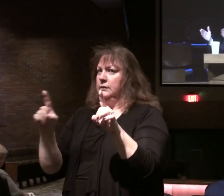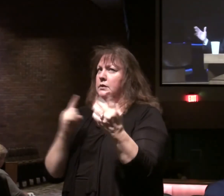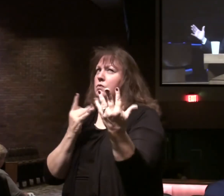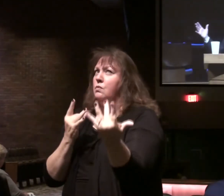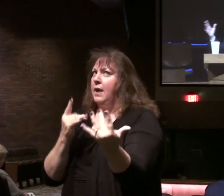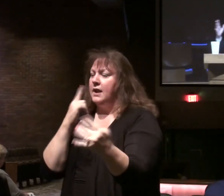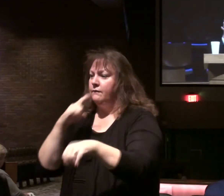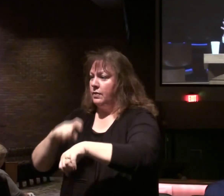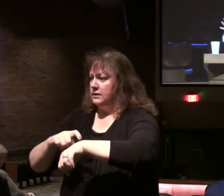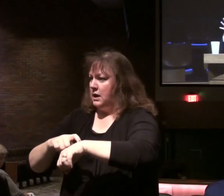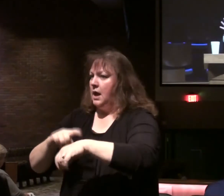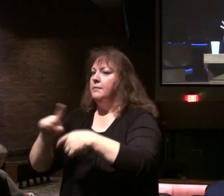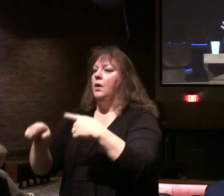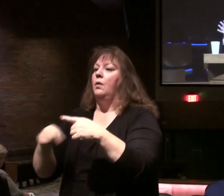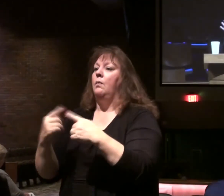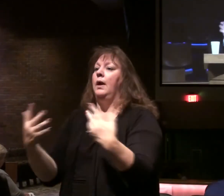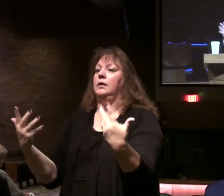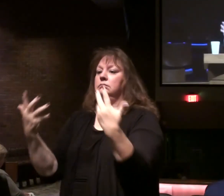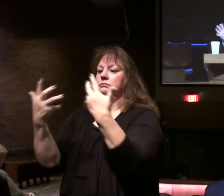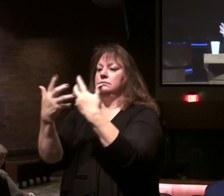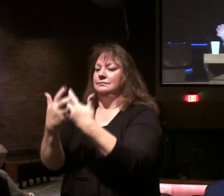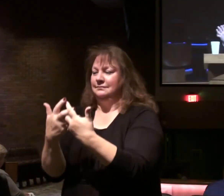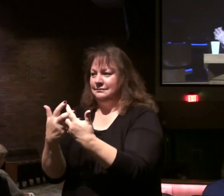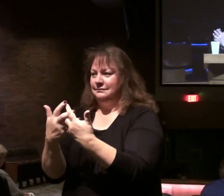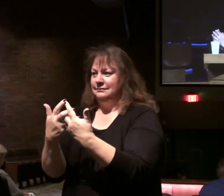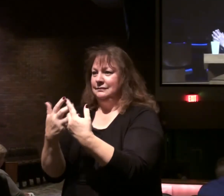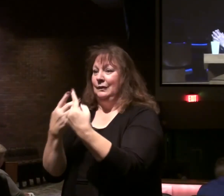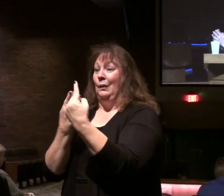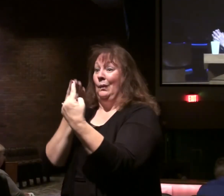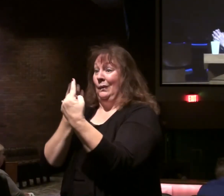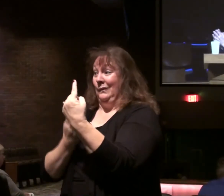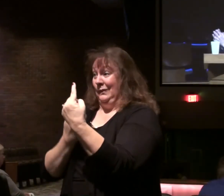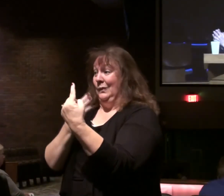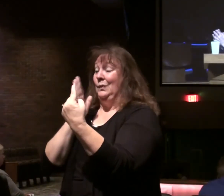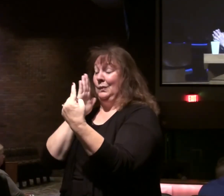time. When they will be brought together in one person.